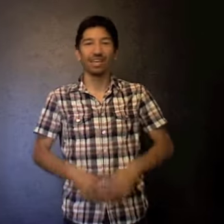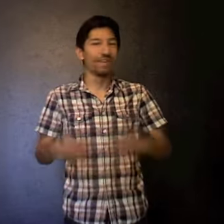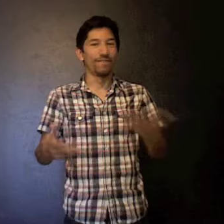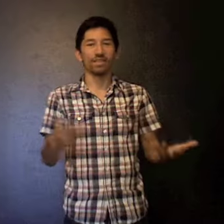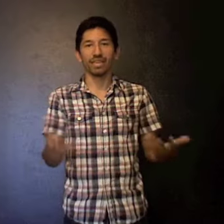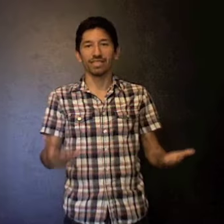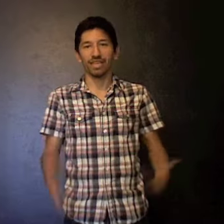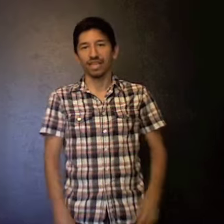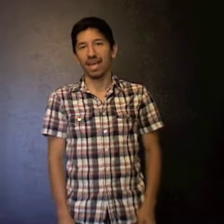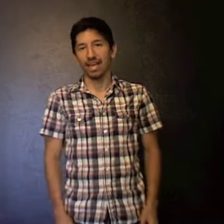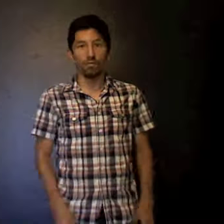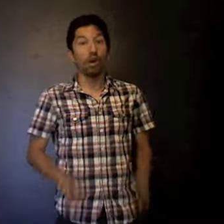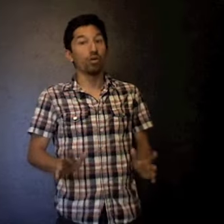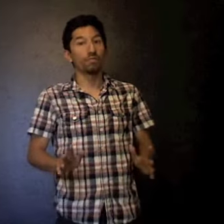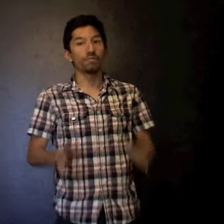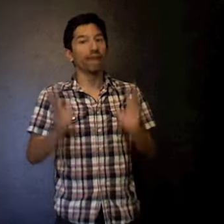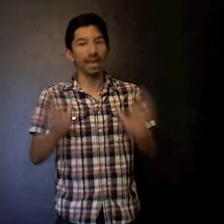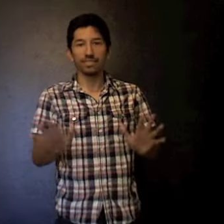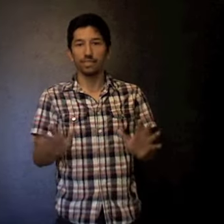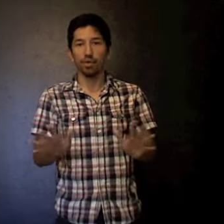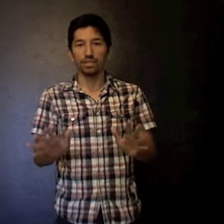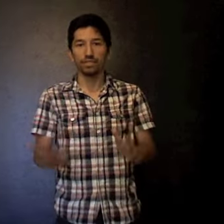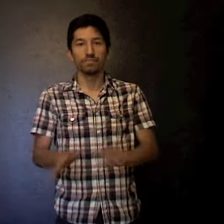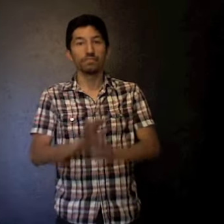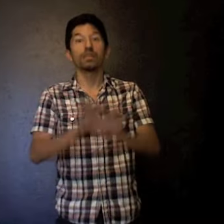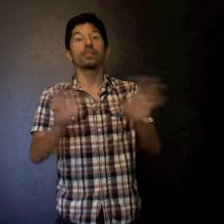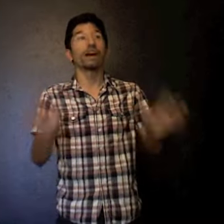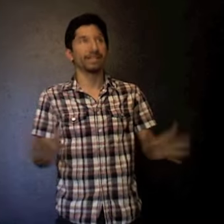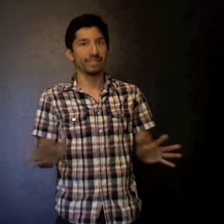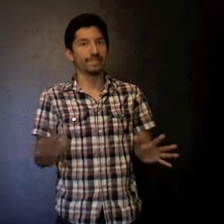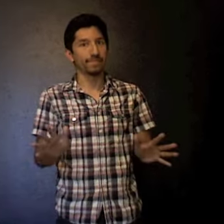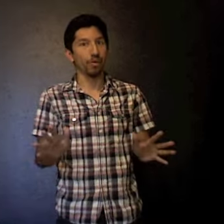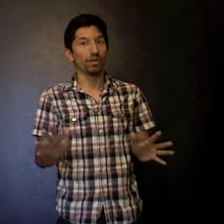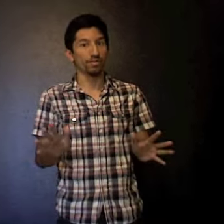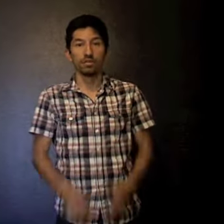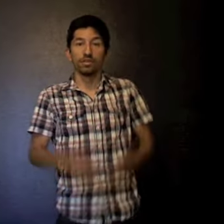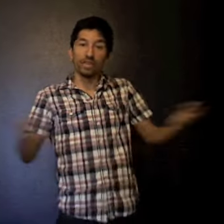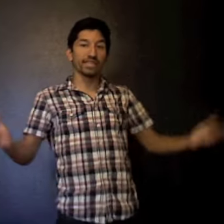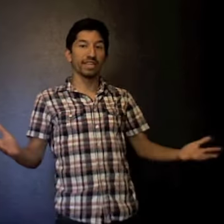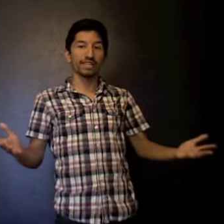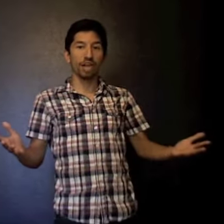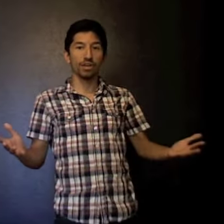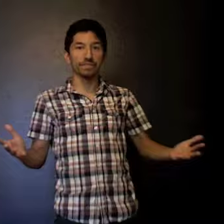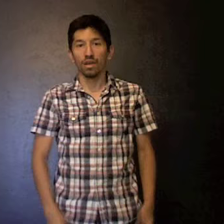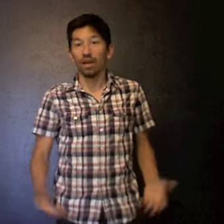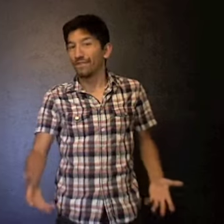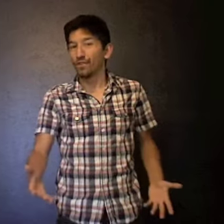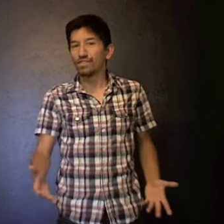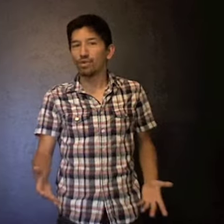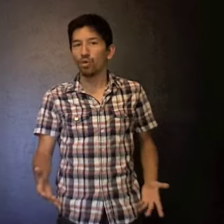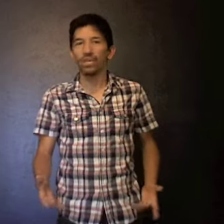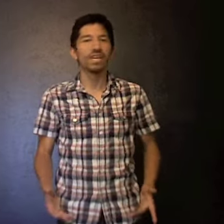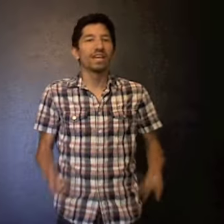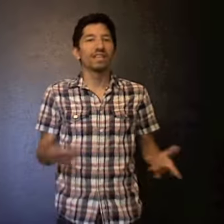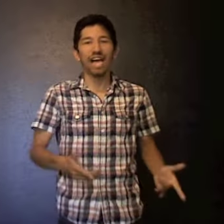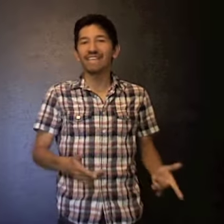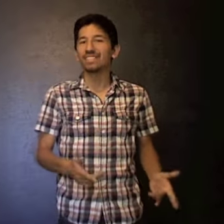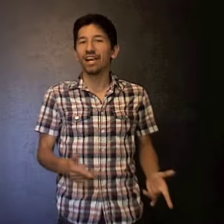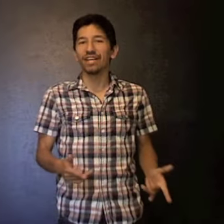fun things like that. Oh, and sports. Lots of sports. So let's get it started. Our first story, last night at